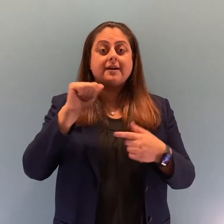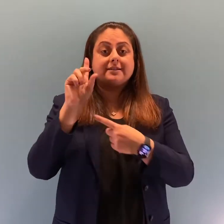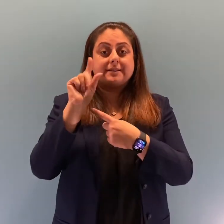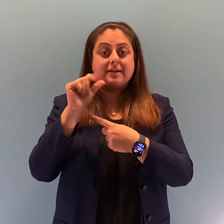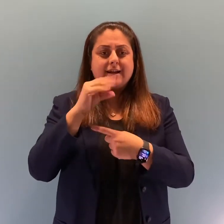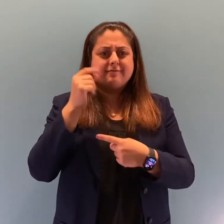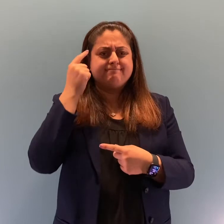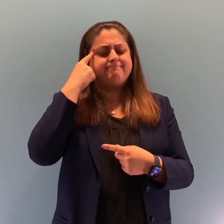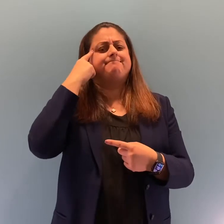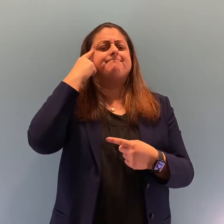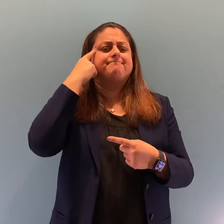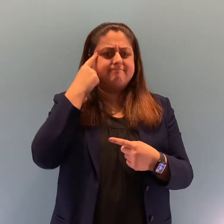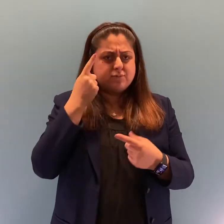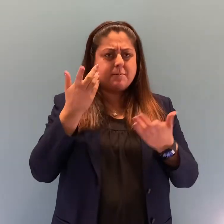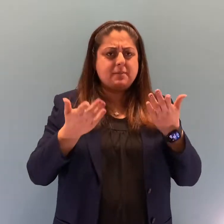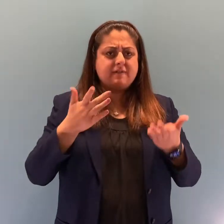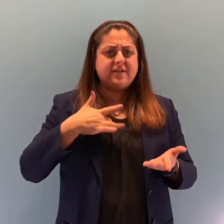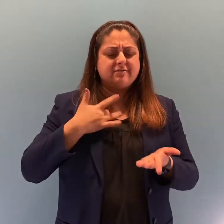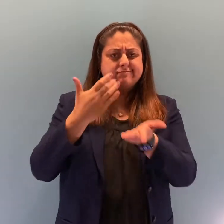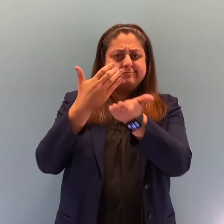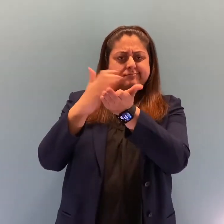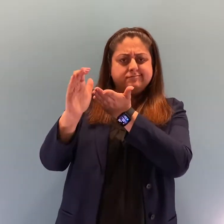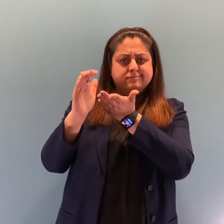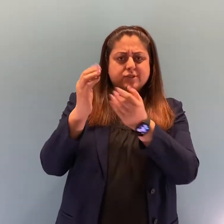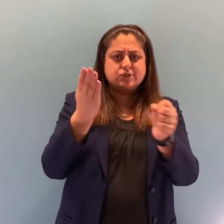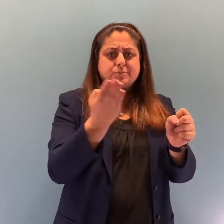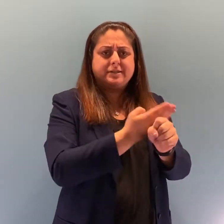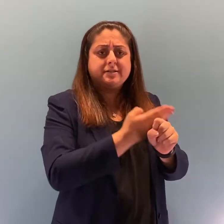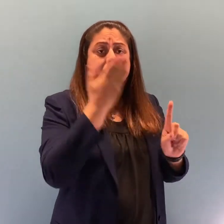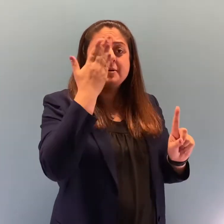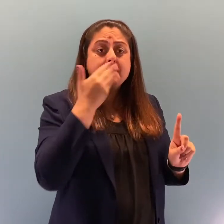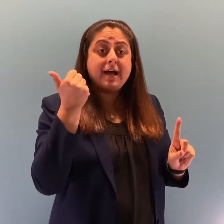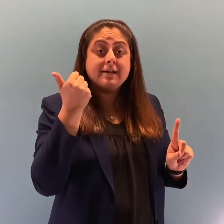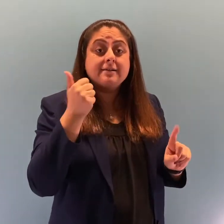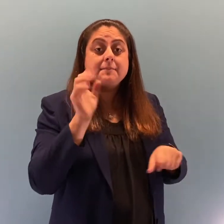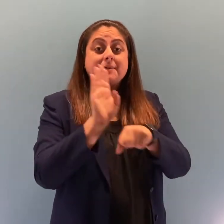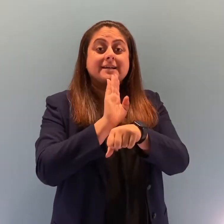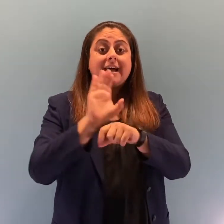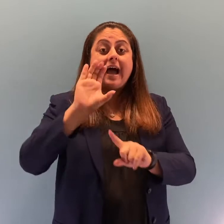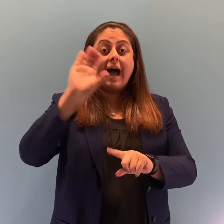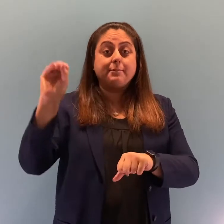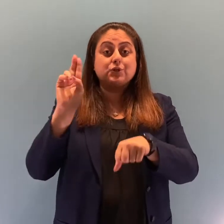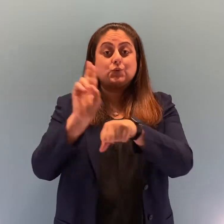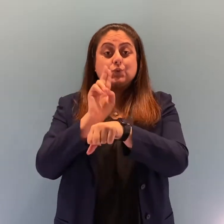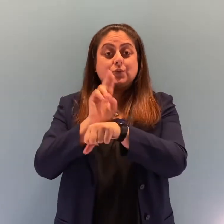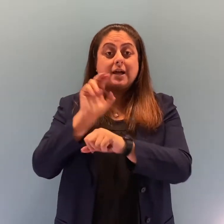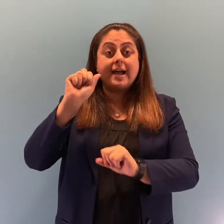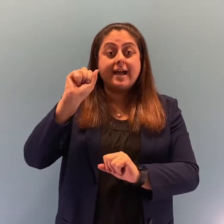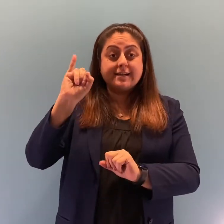If you have a disability and think you've been rejected or terminated due to an employer's use of AI or other technology, or you haven't been